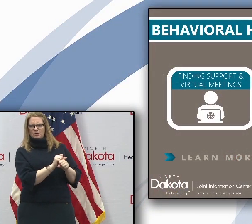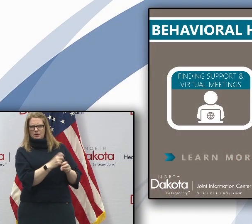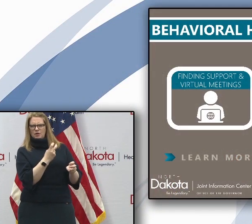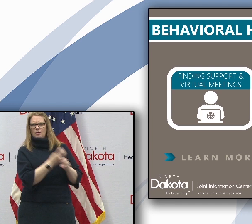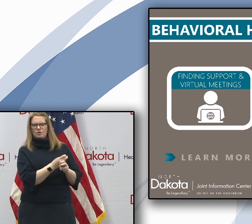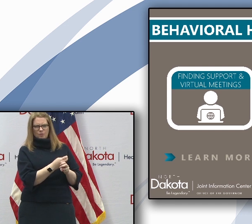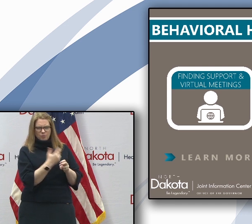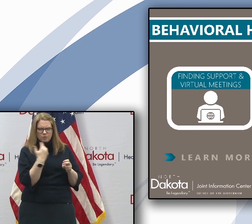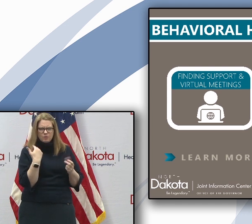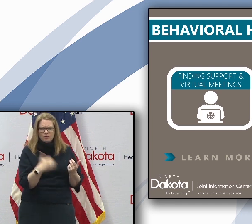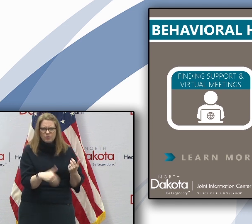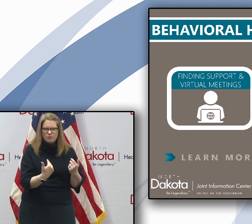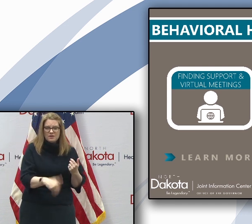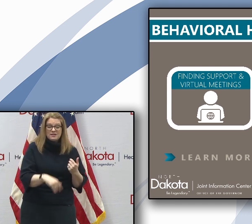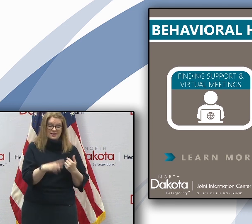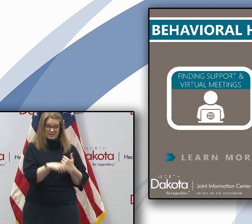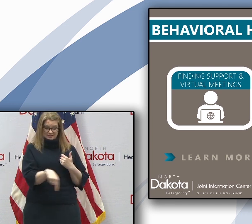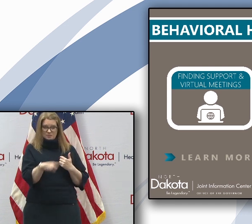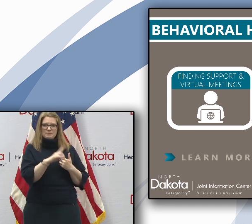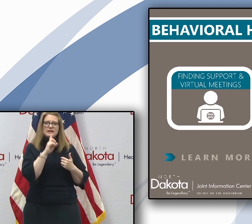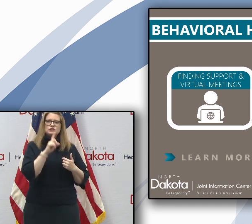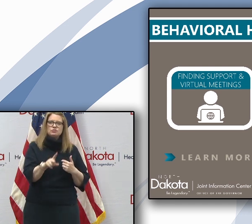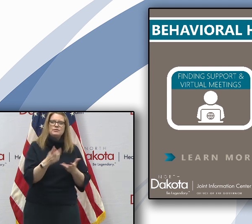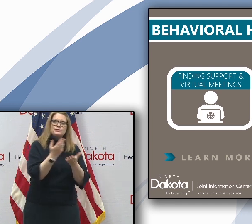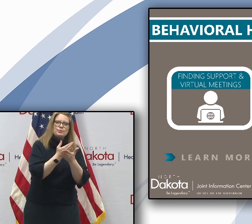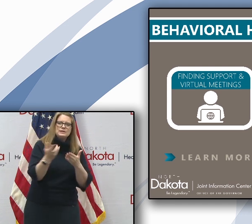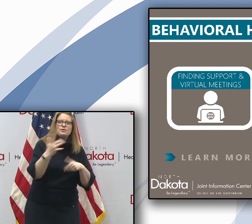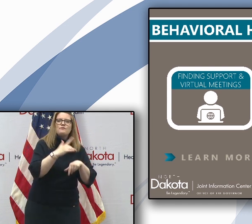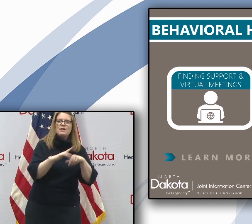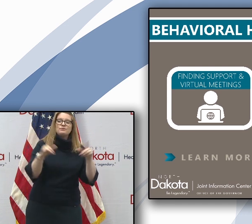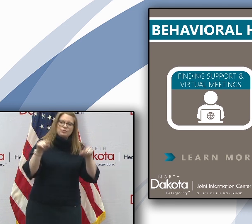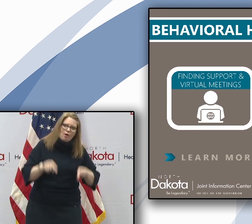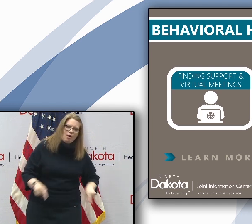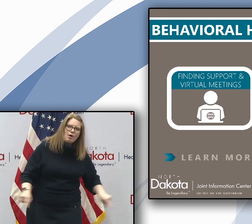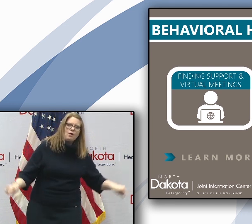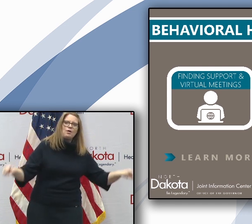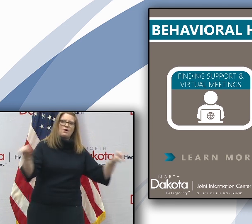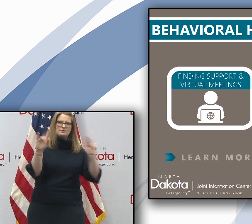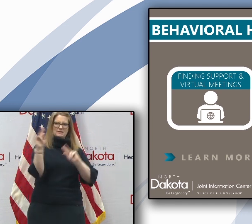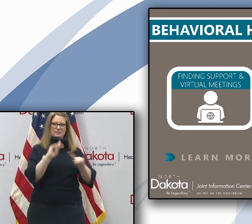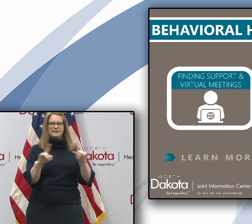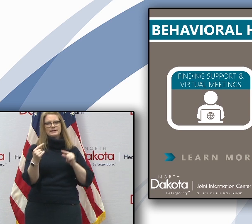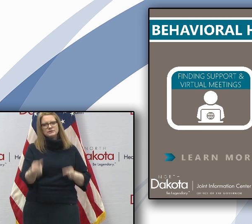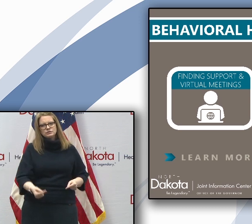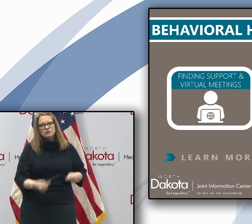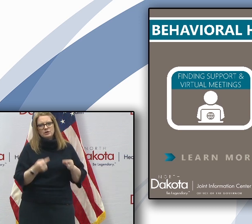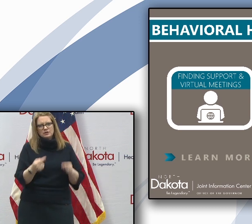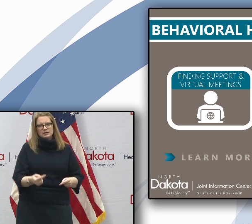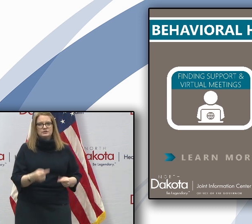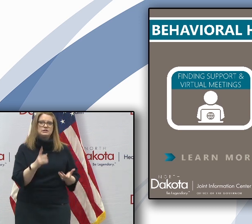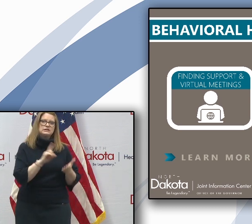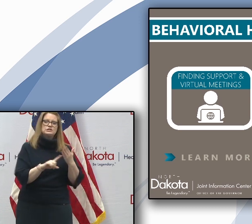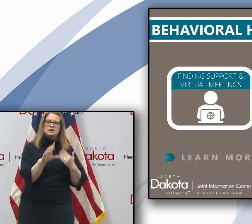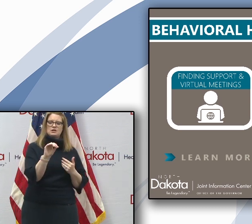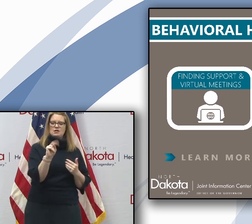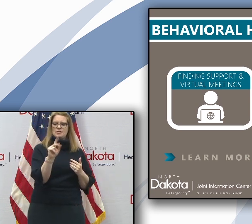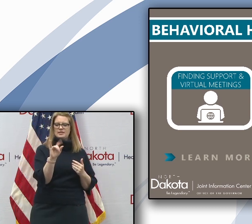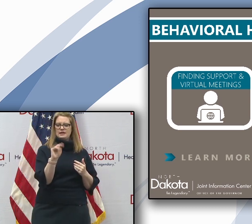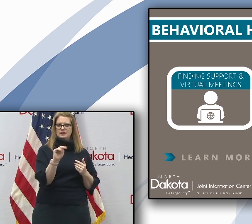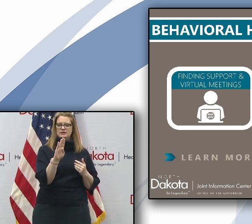we have resources available for those that are struggling during this time. You can check out their resources online at